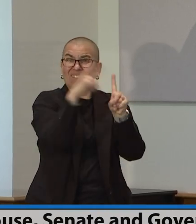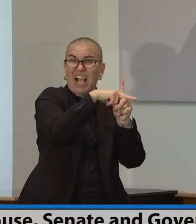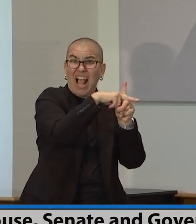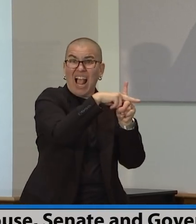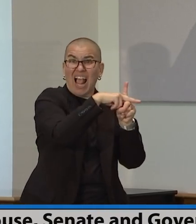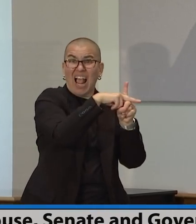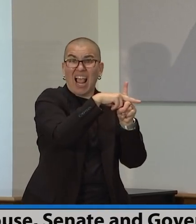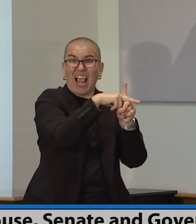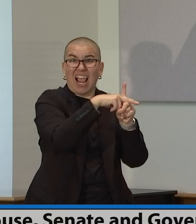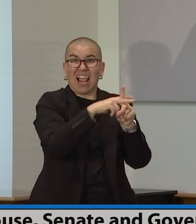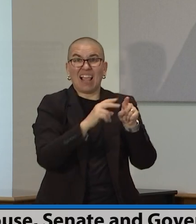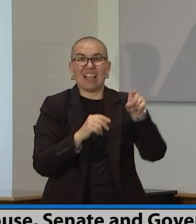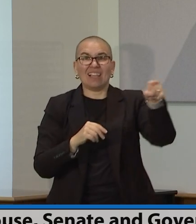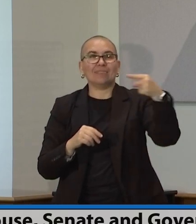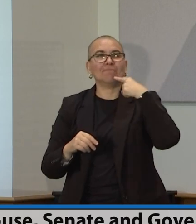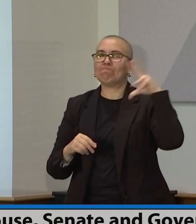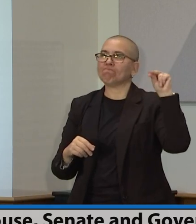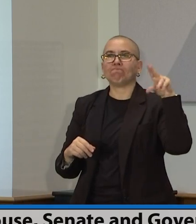Yeah.